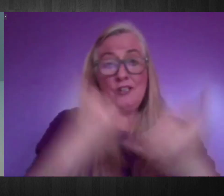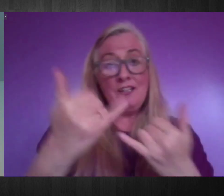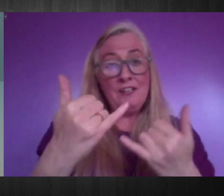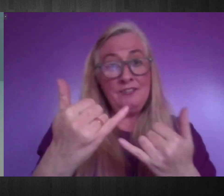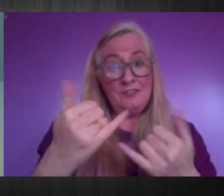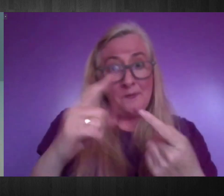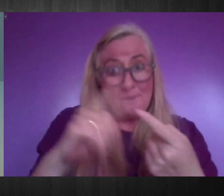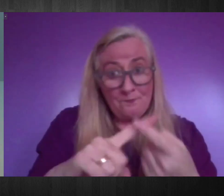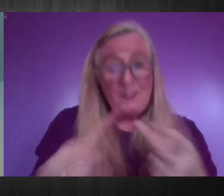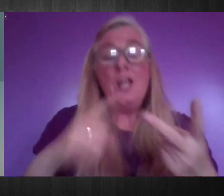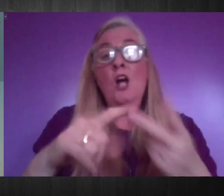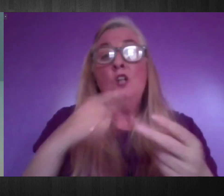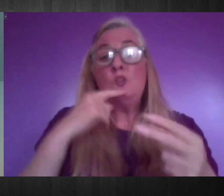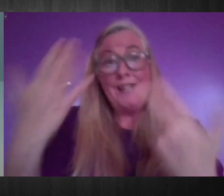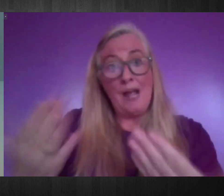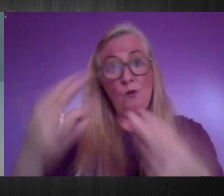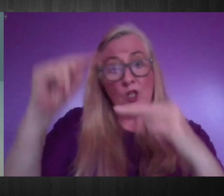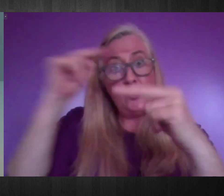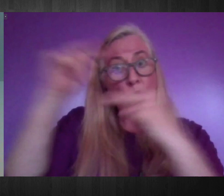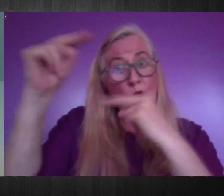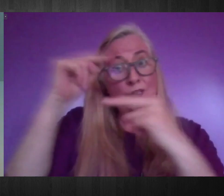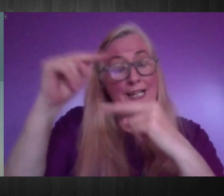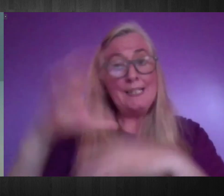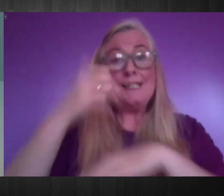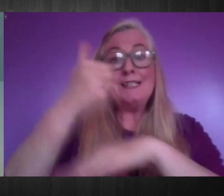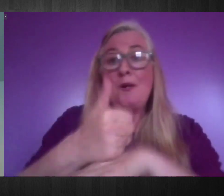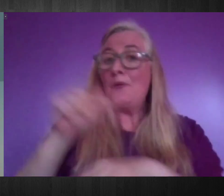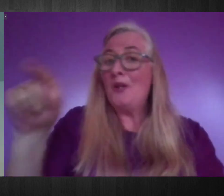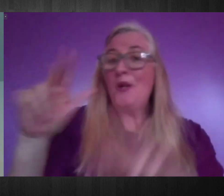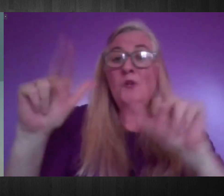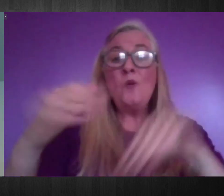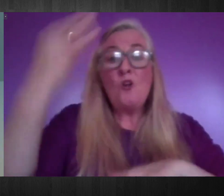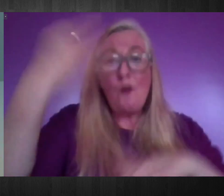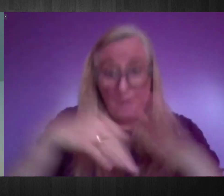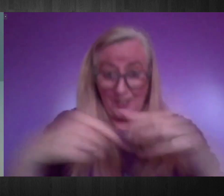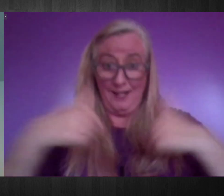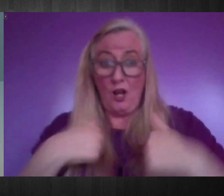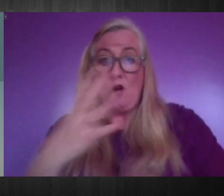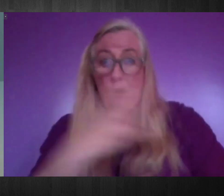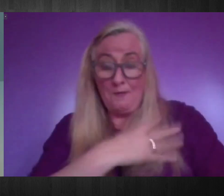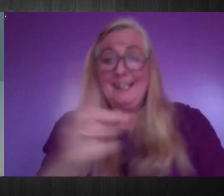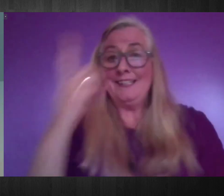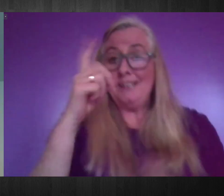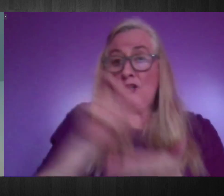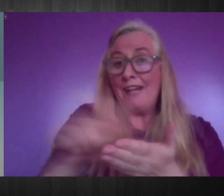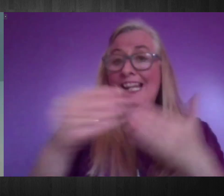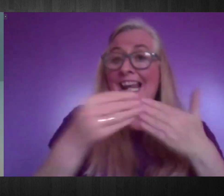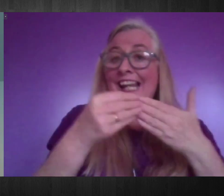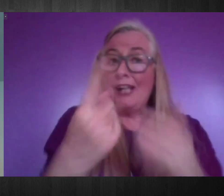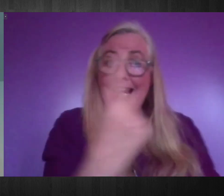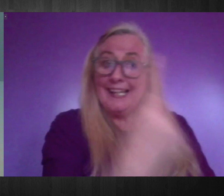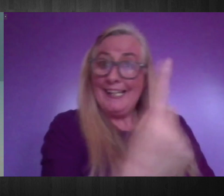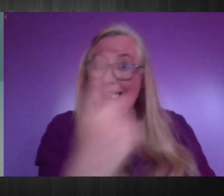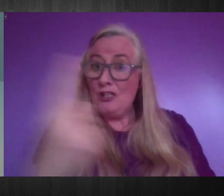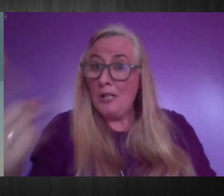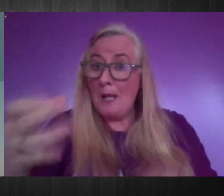as negotiations are underway to establish our next government, the Commission has written individually to the leaders of each of the political parties